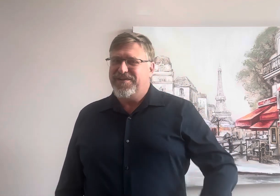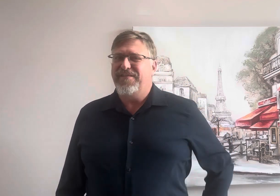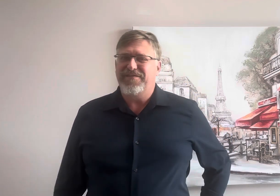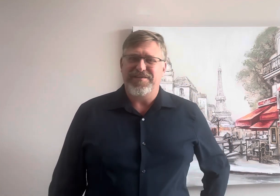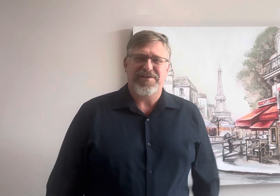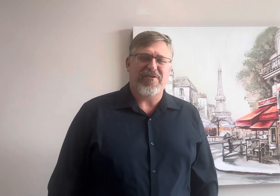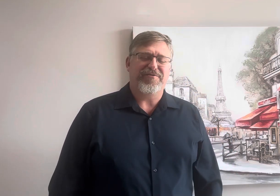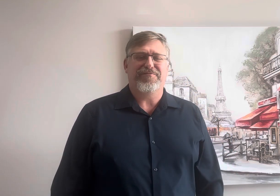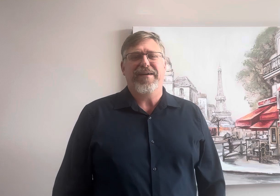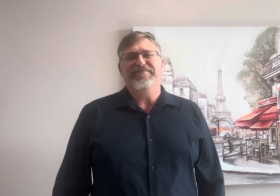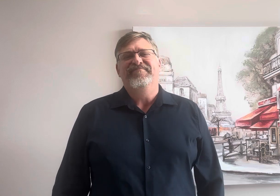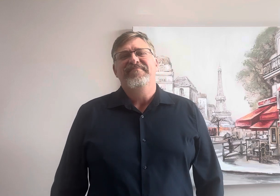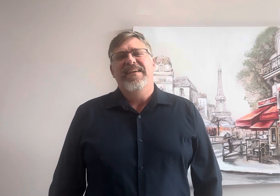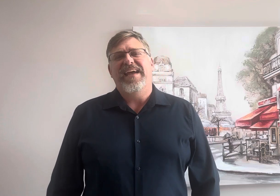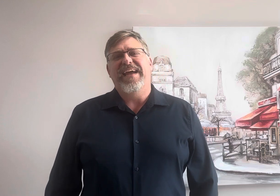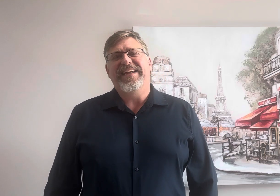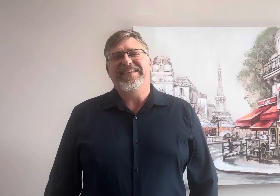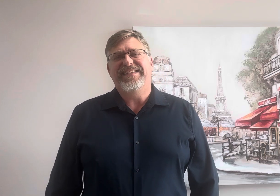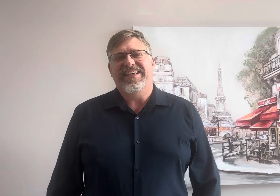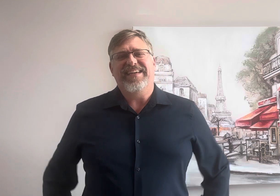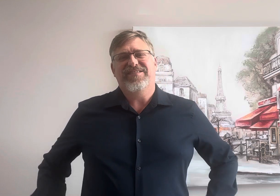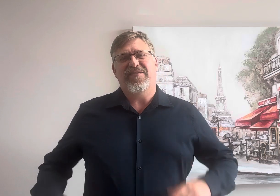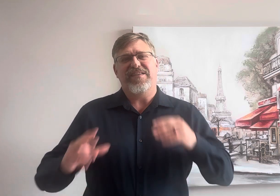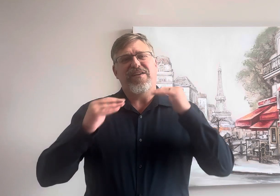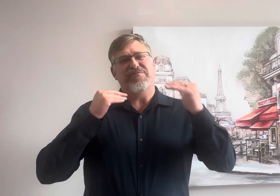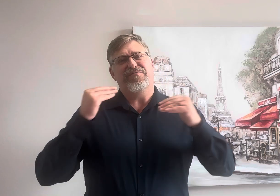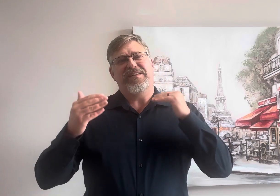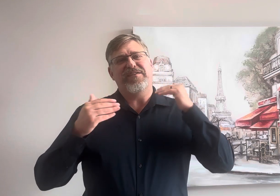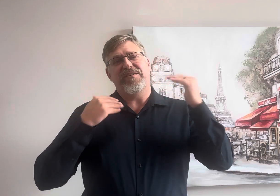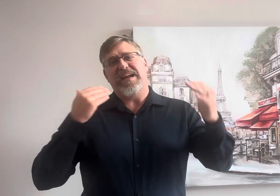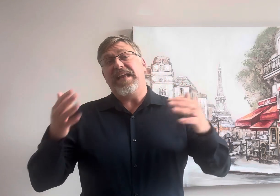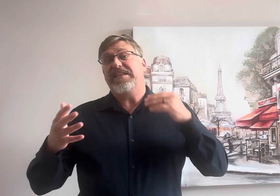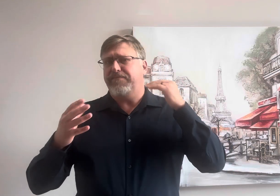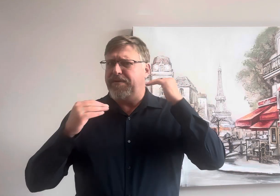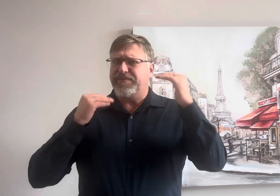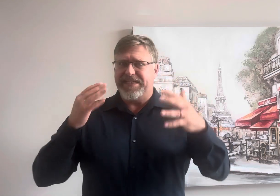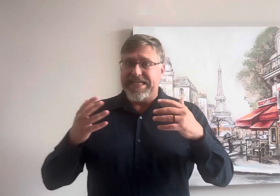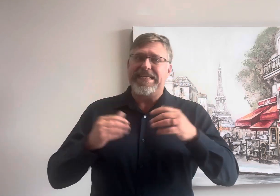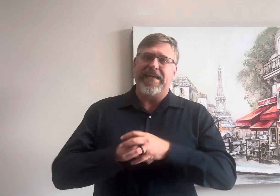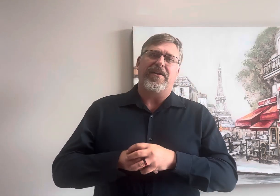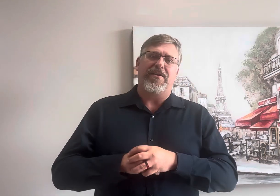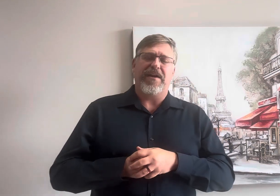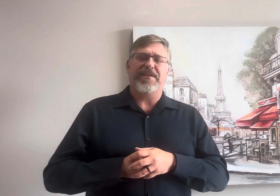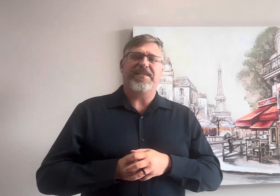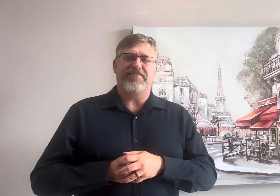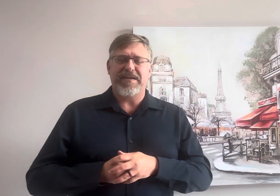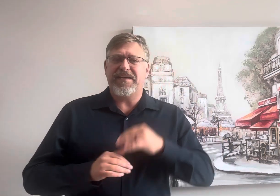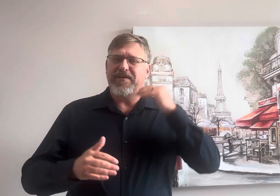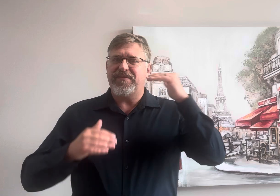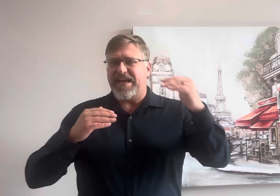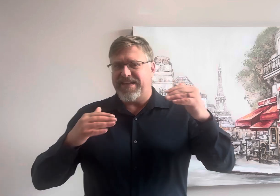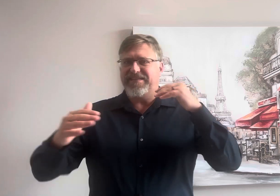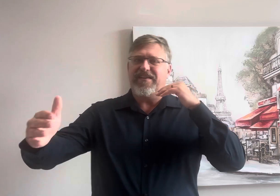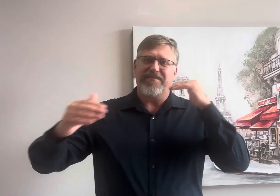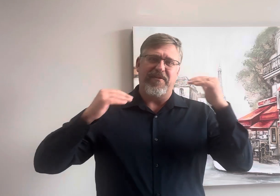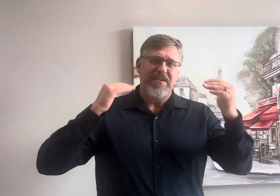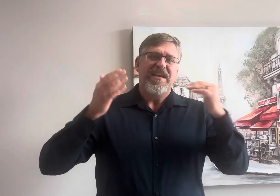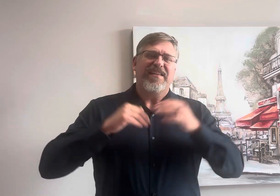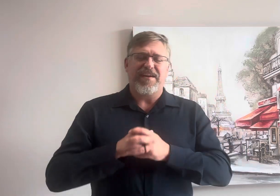off the charts right and uh so i thought it was really good and i like some people's detail on how they submitted about that they talked about the